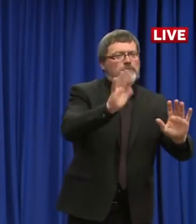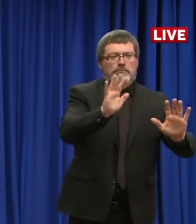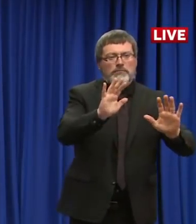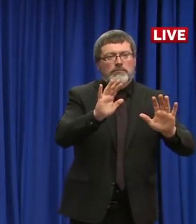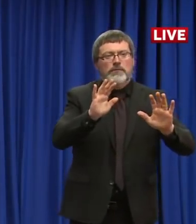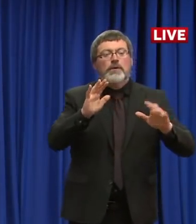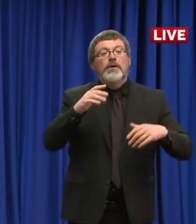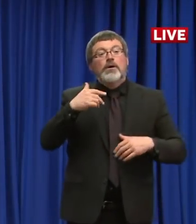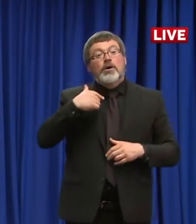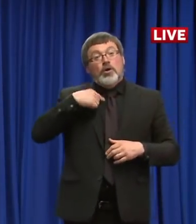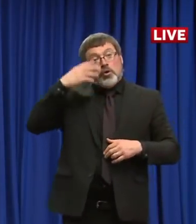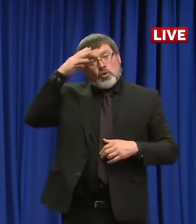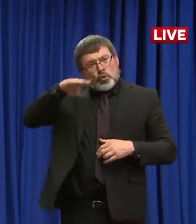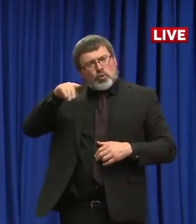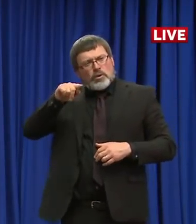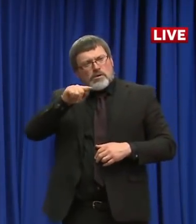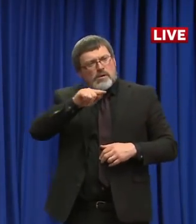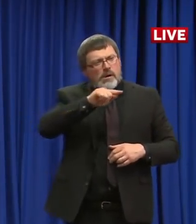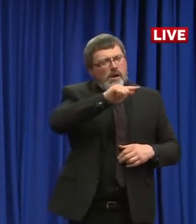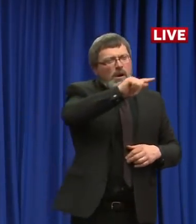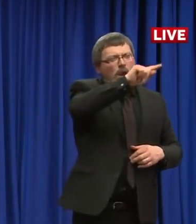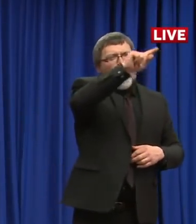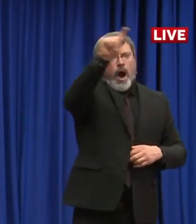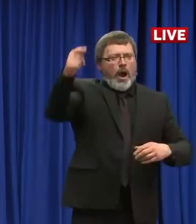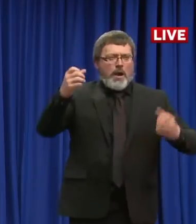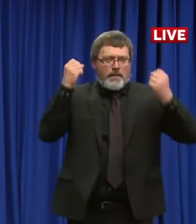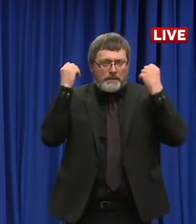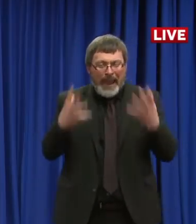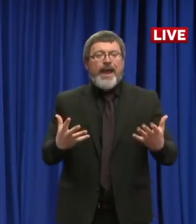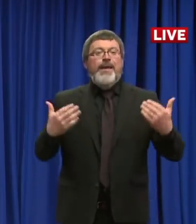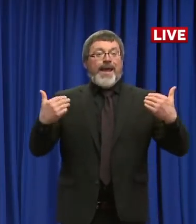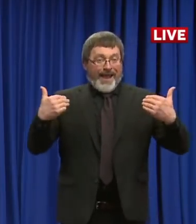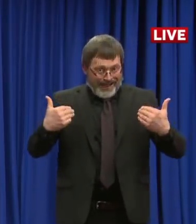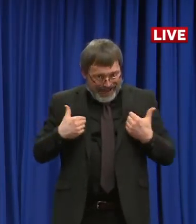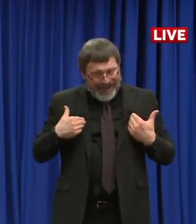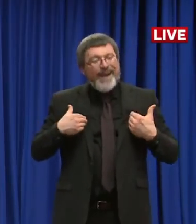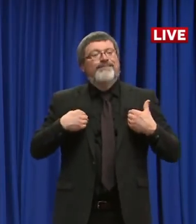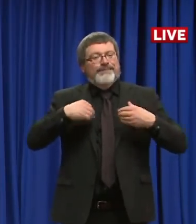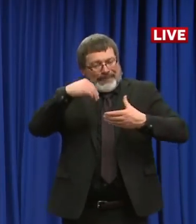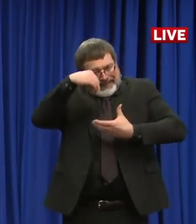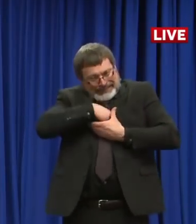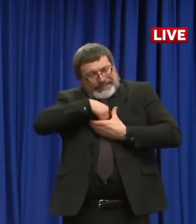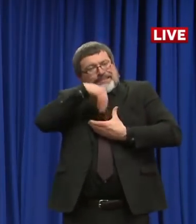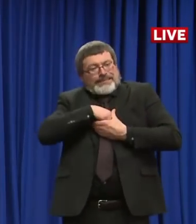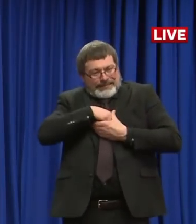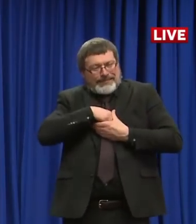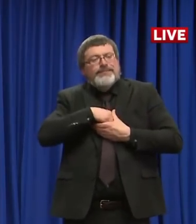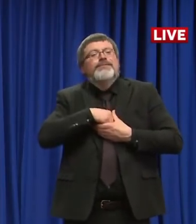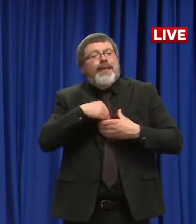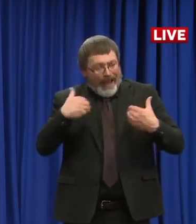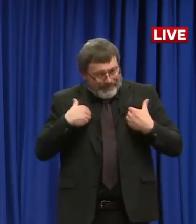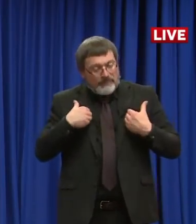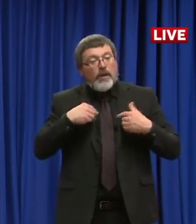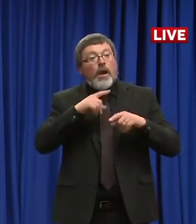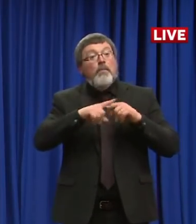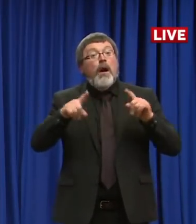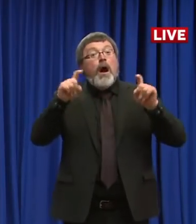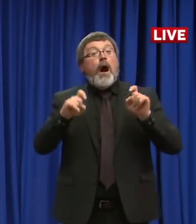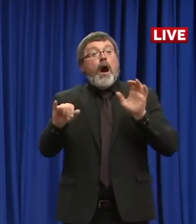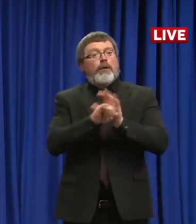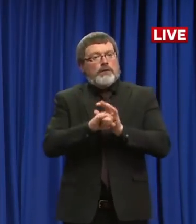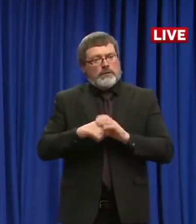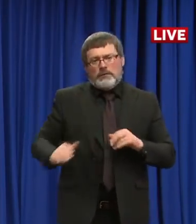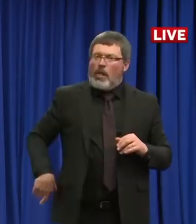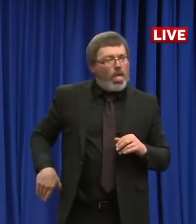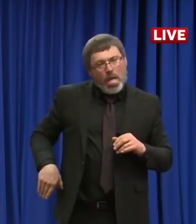yet have to be identified. Uh, one of the great equalizers, if you will, is the hospitalizations. For the most part, if you have symptoms that